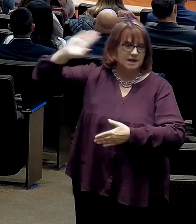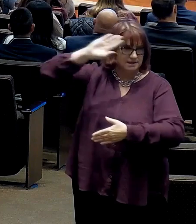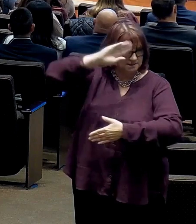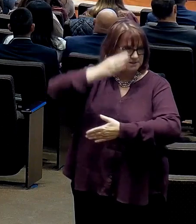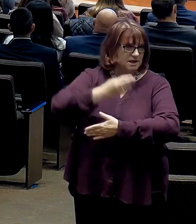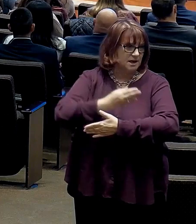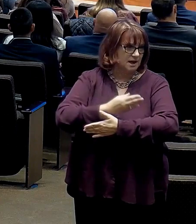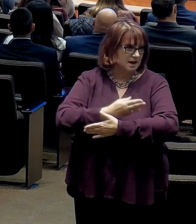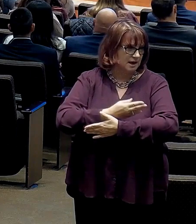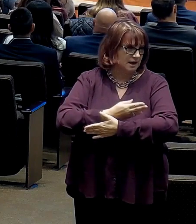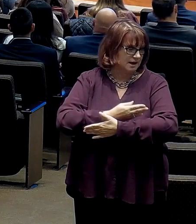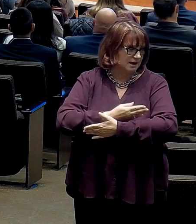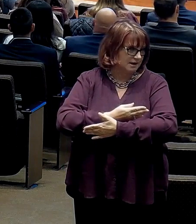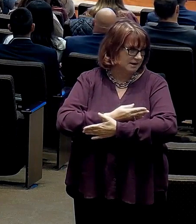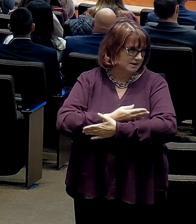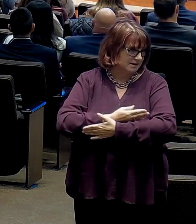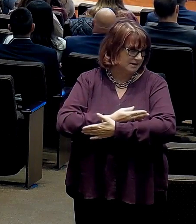us His Son.